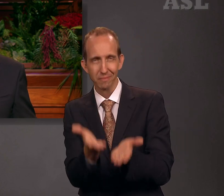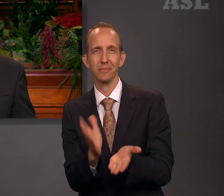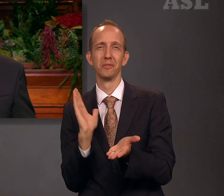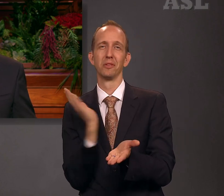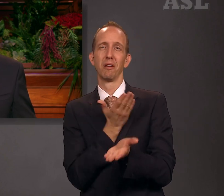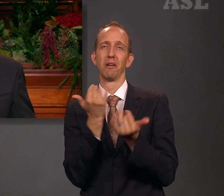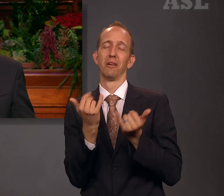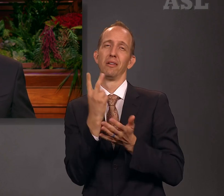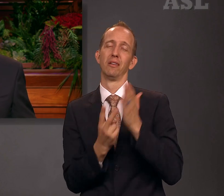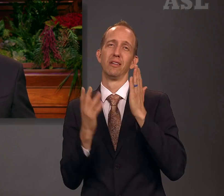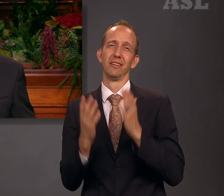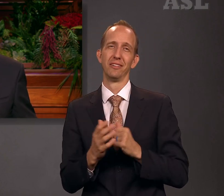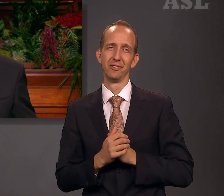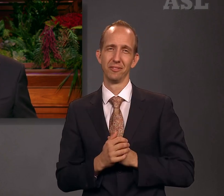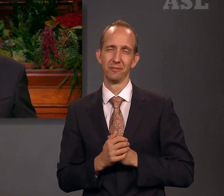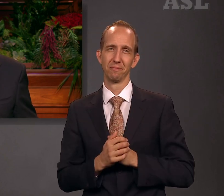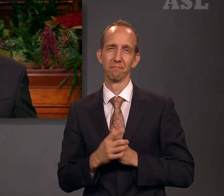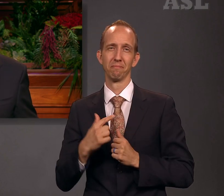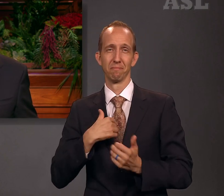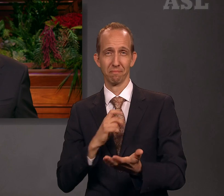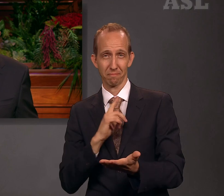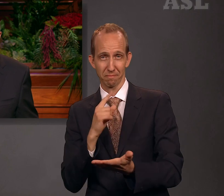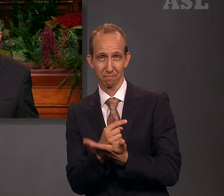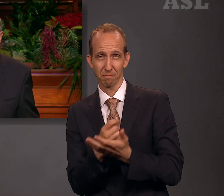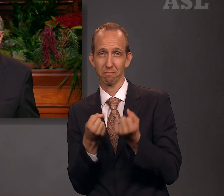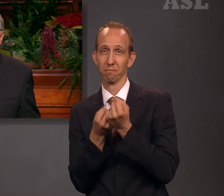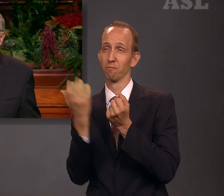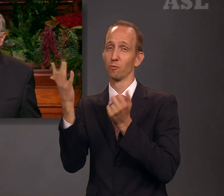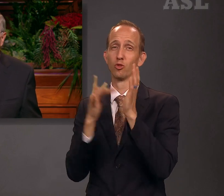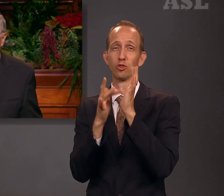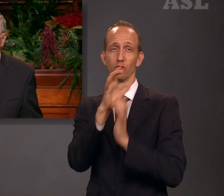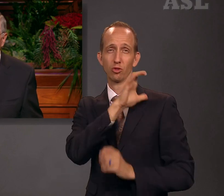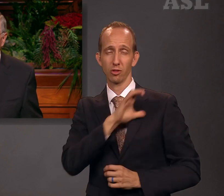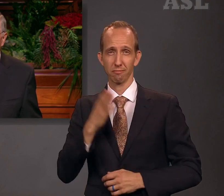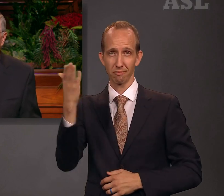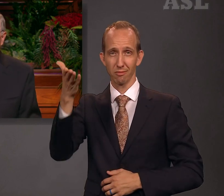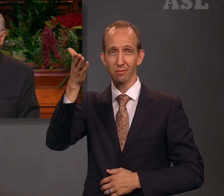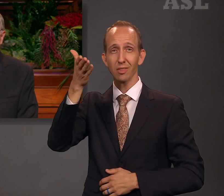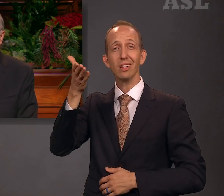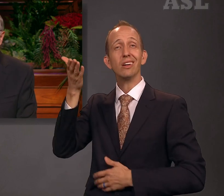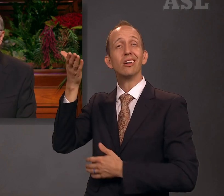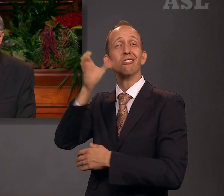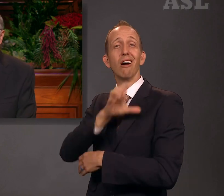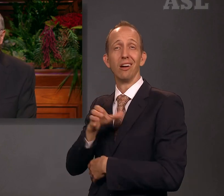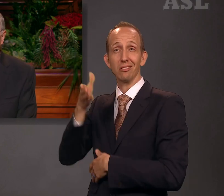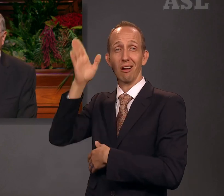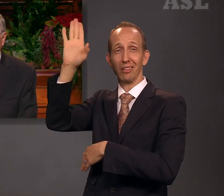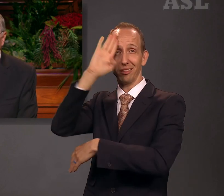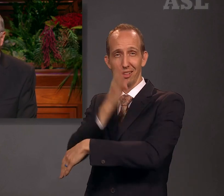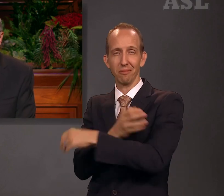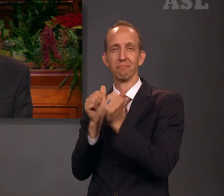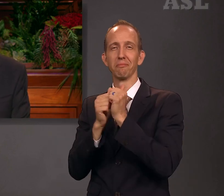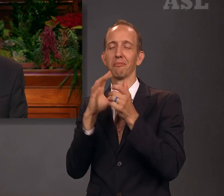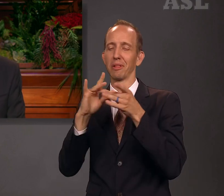I witness that Jesus is the Christ, the Son of God, in the name of Jesus Christ. Amen.